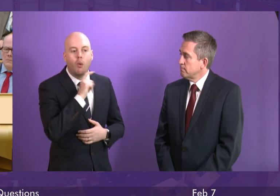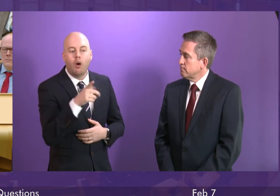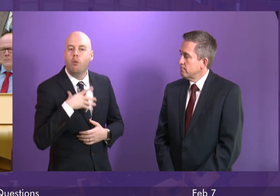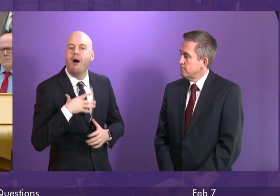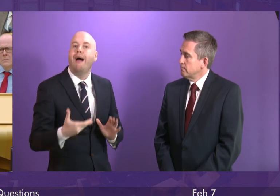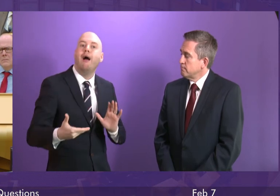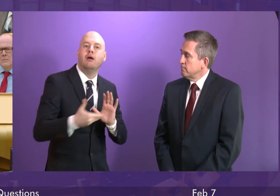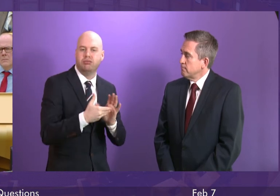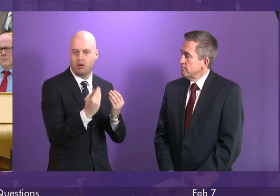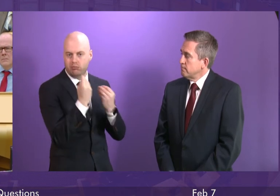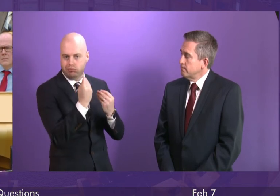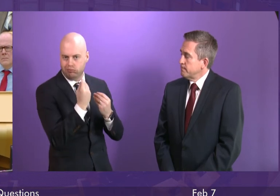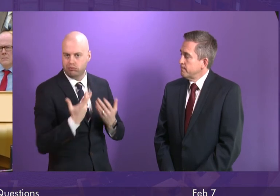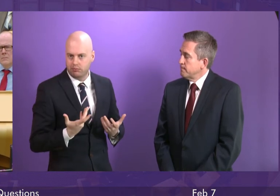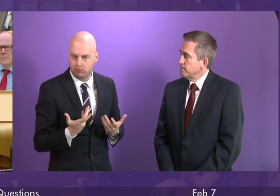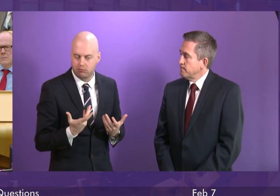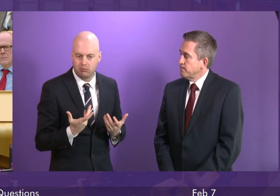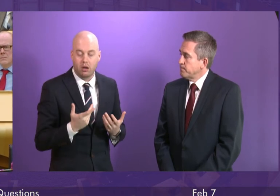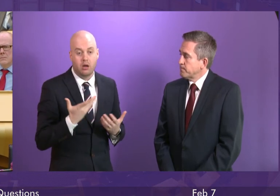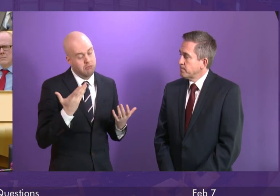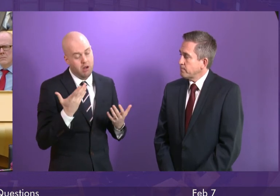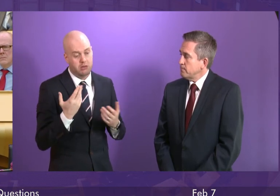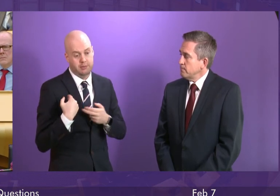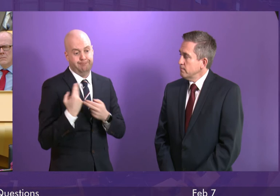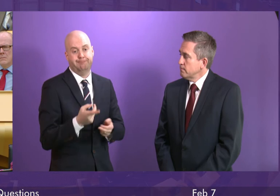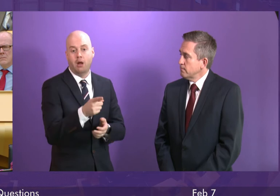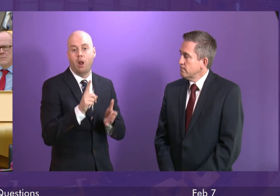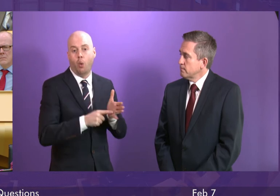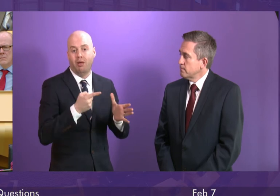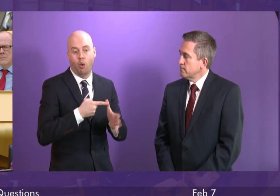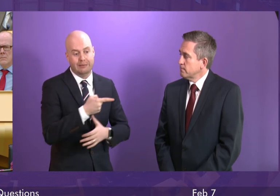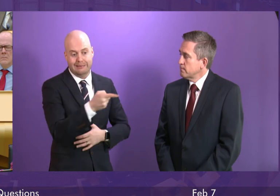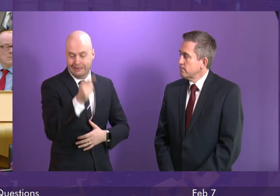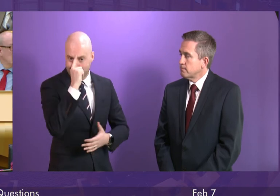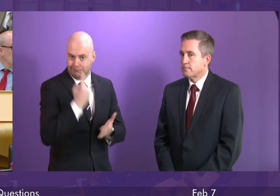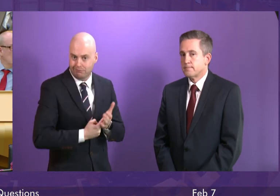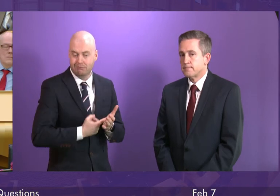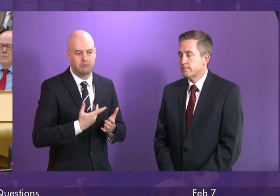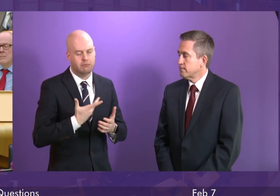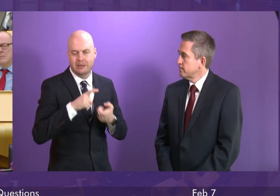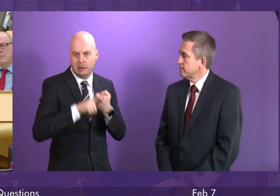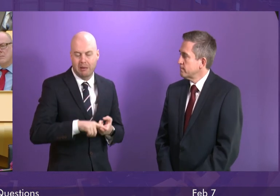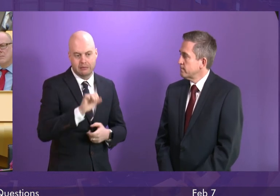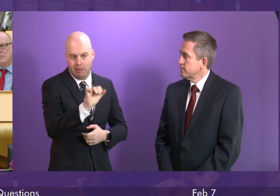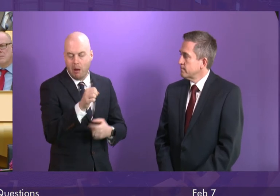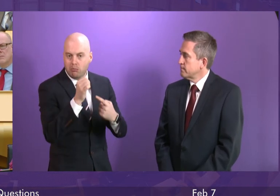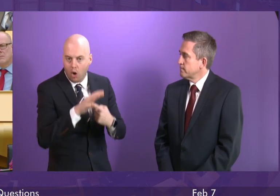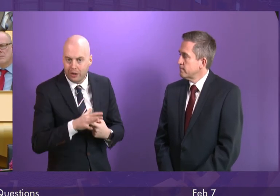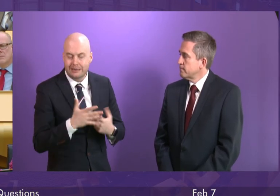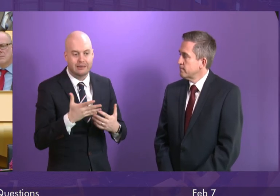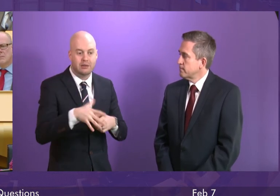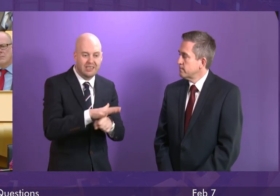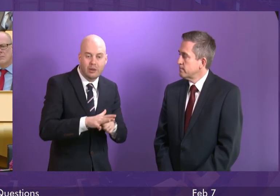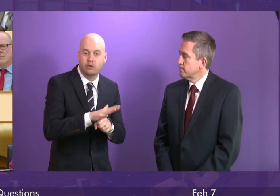It is for local authorities to decide how to provide instrumental music tuition depending on local circumstances, priorities and traditions.